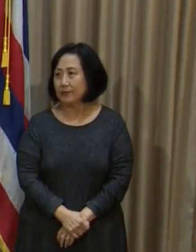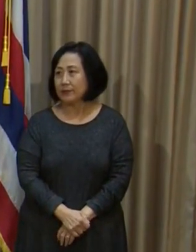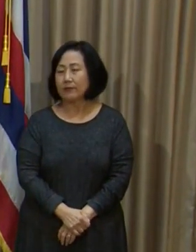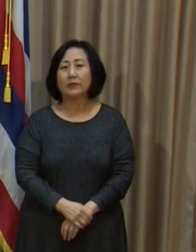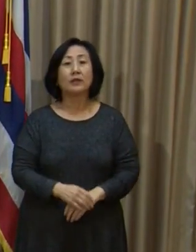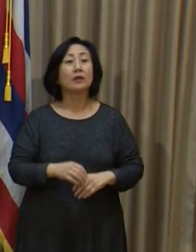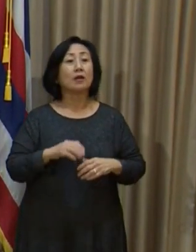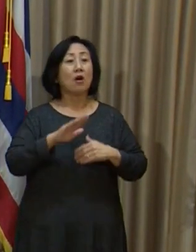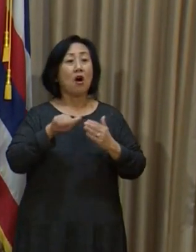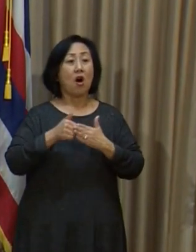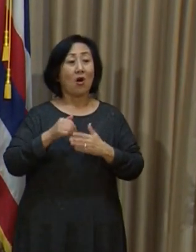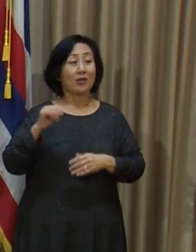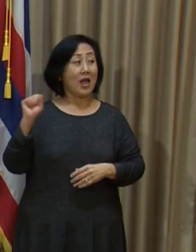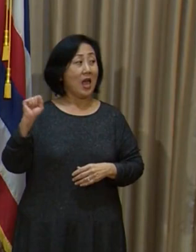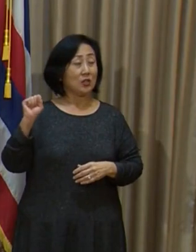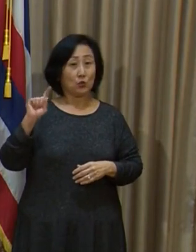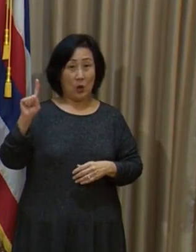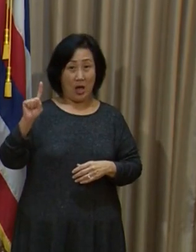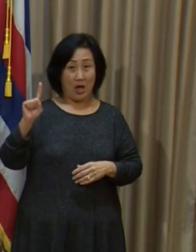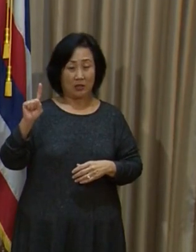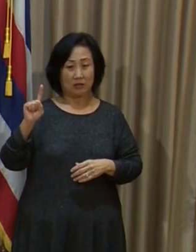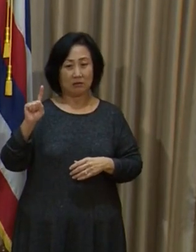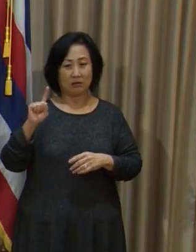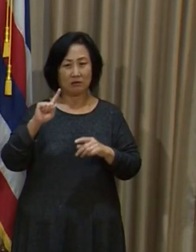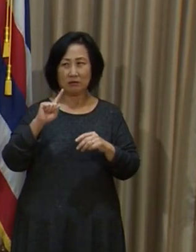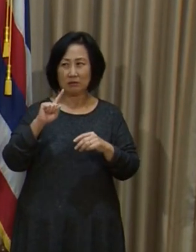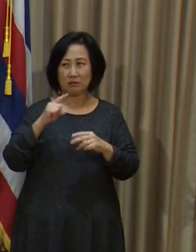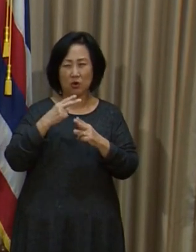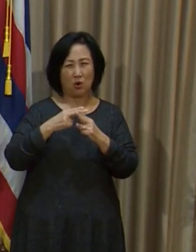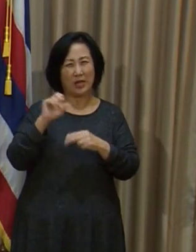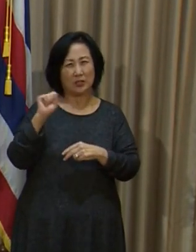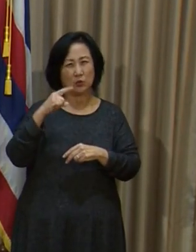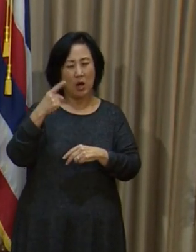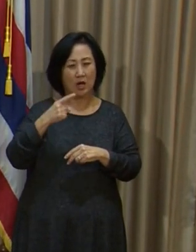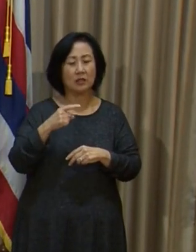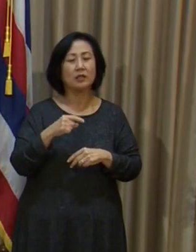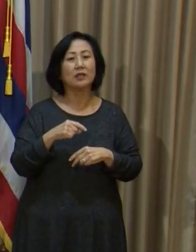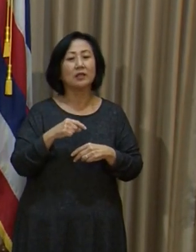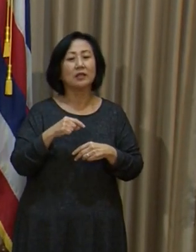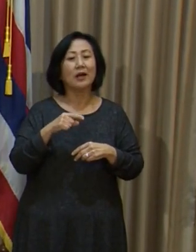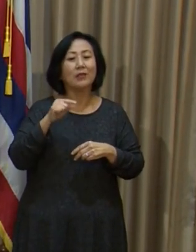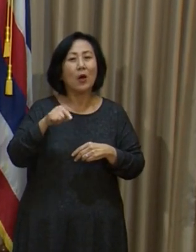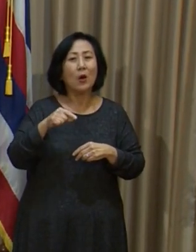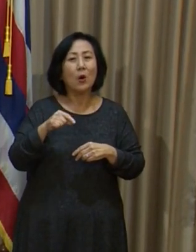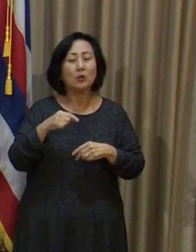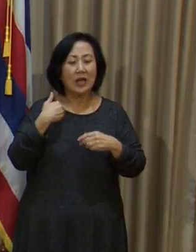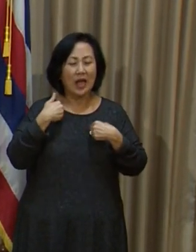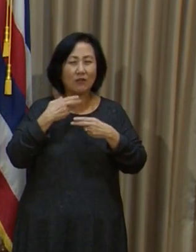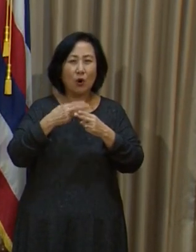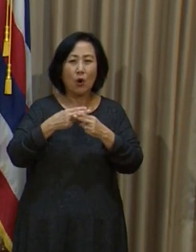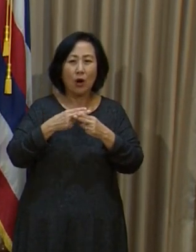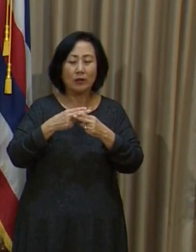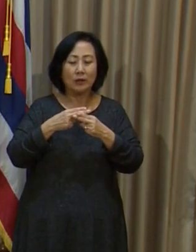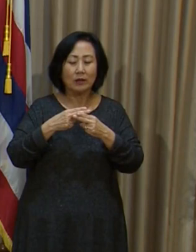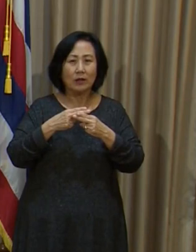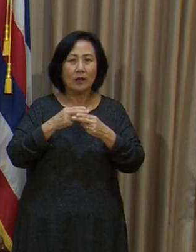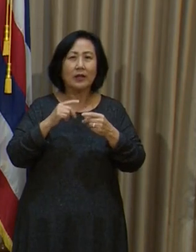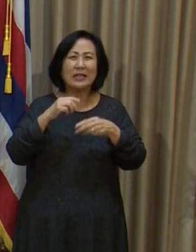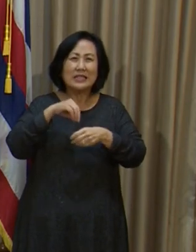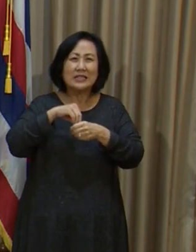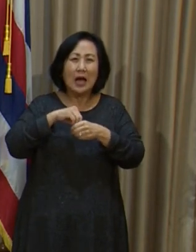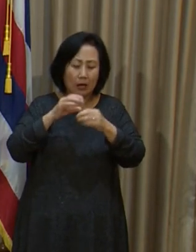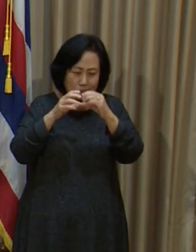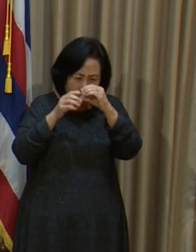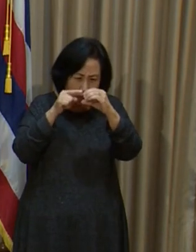All of the S1 target dropouts, these strains with a molecular clue, that's what clues us in to look